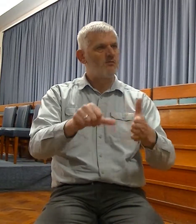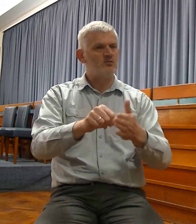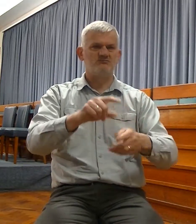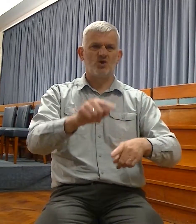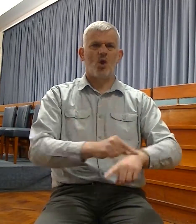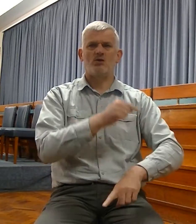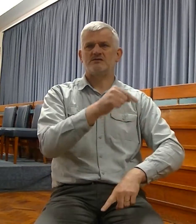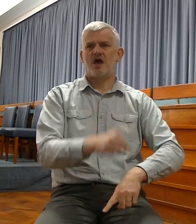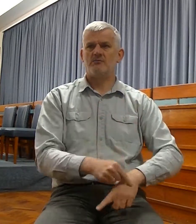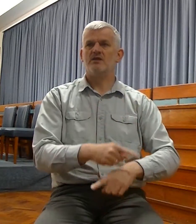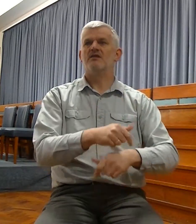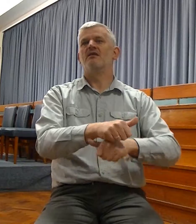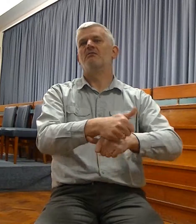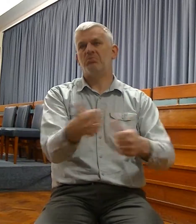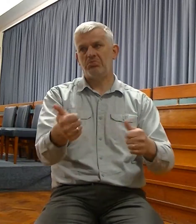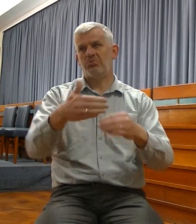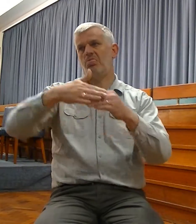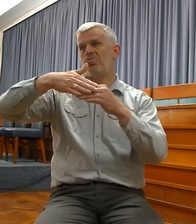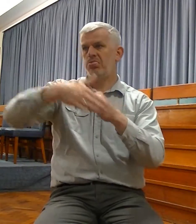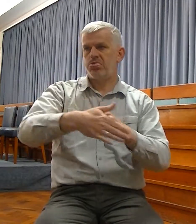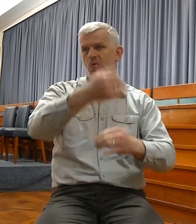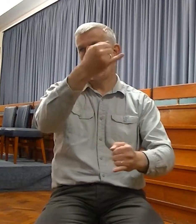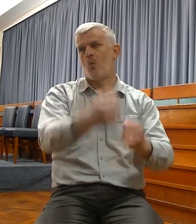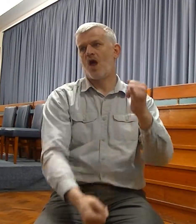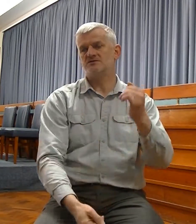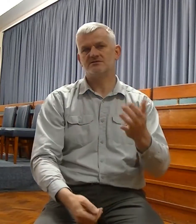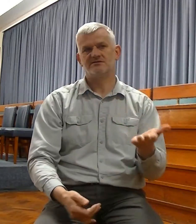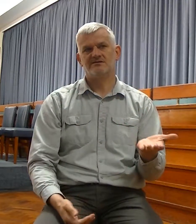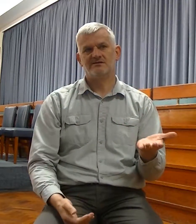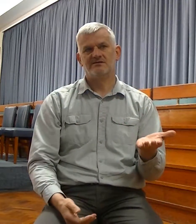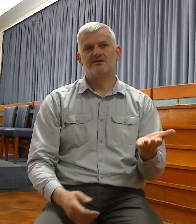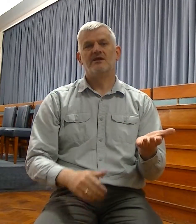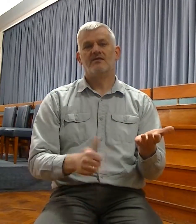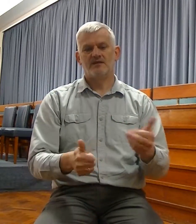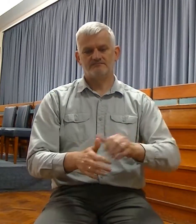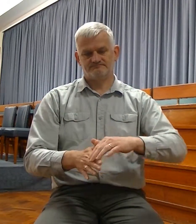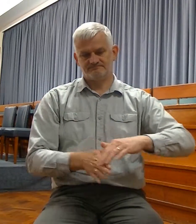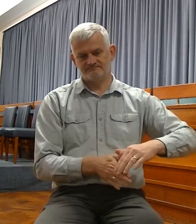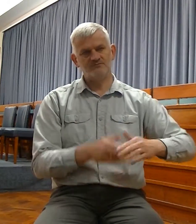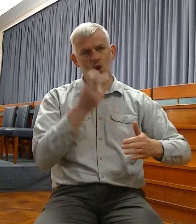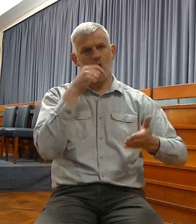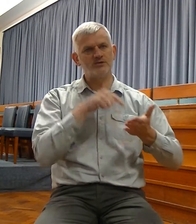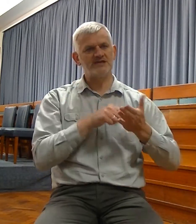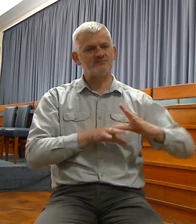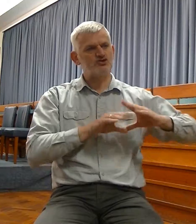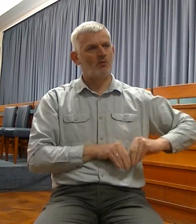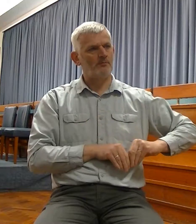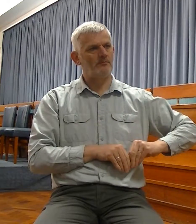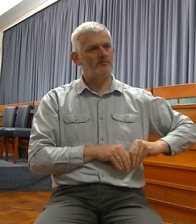things got worse and worse. And then there was the intertestamental period. So, these things were not